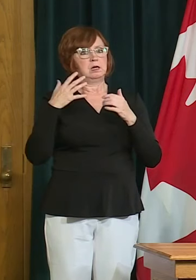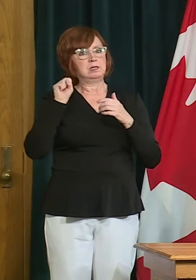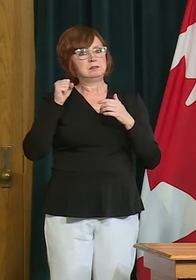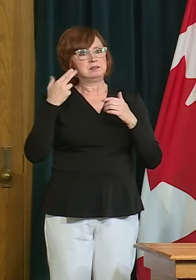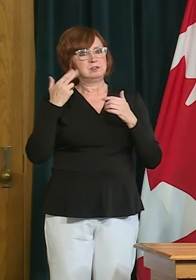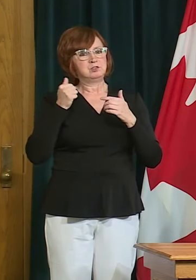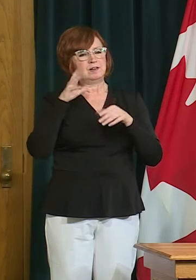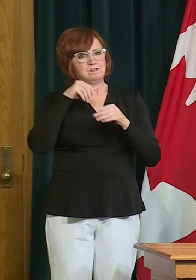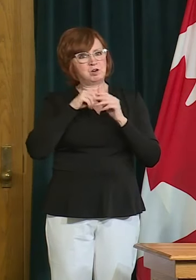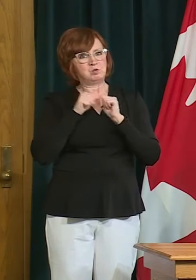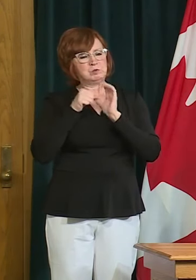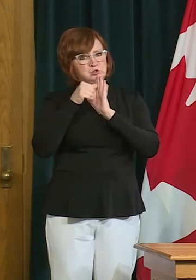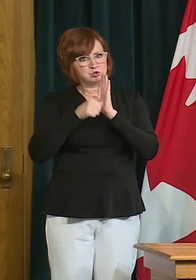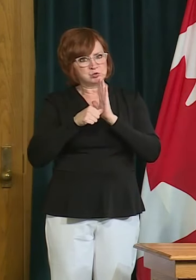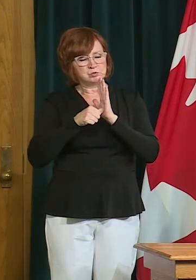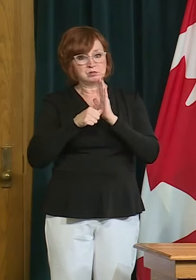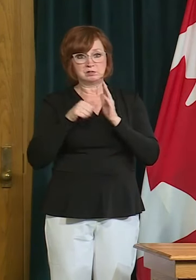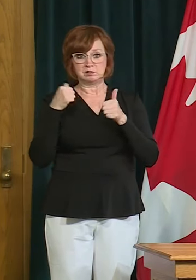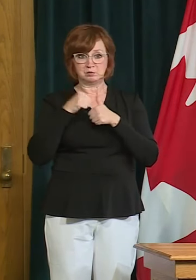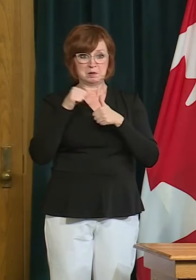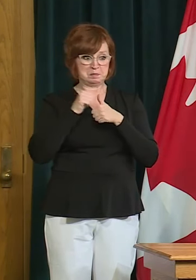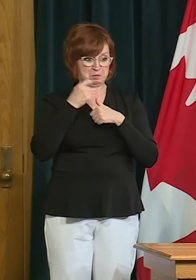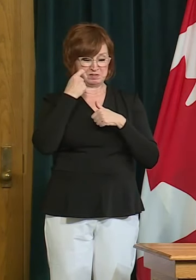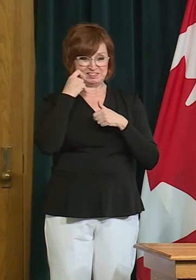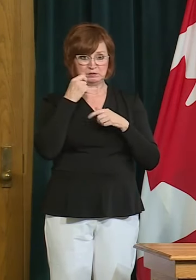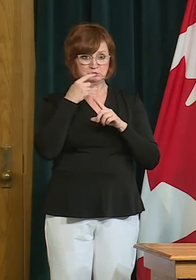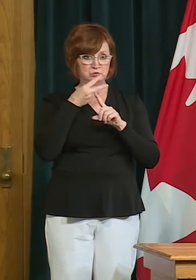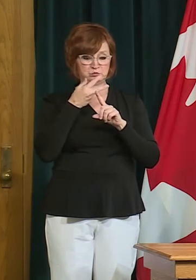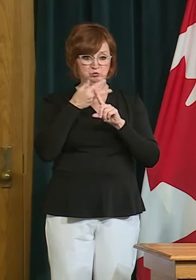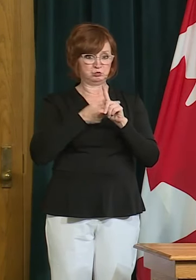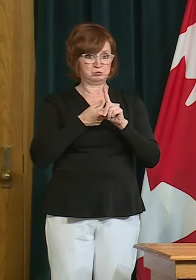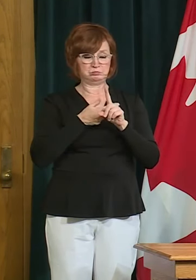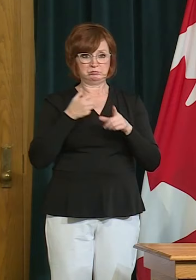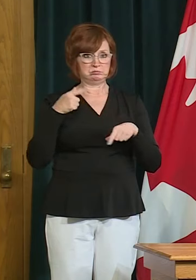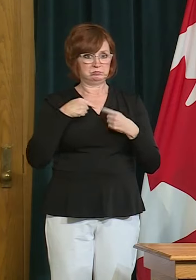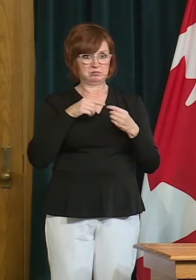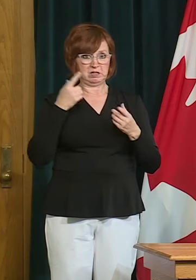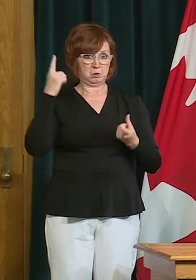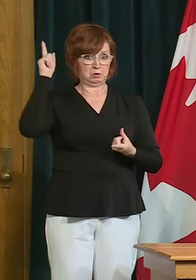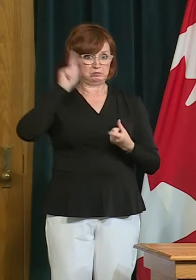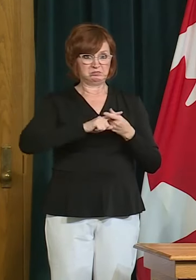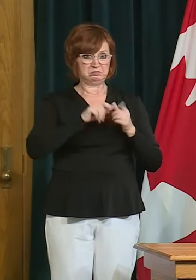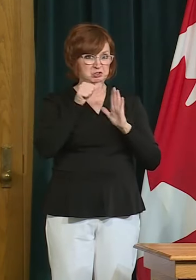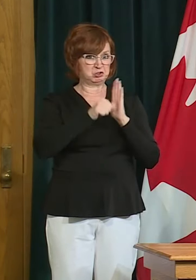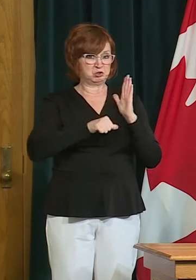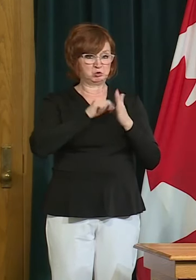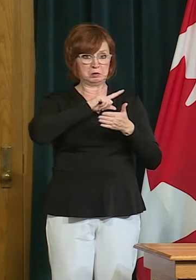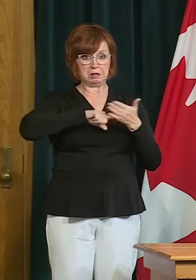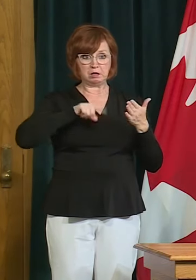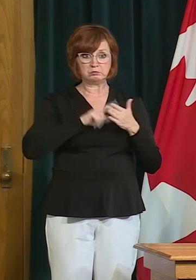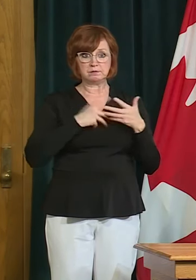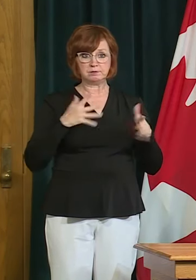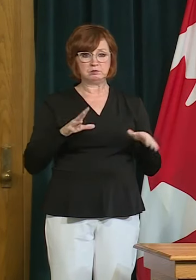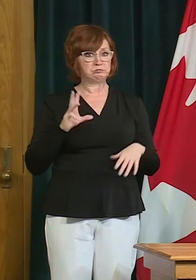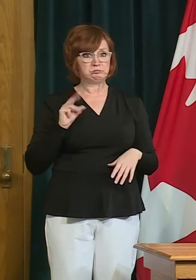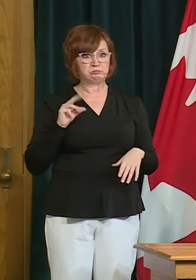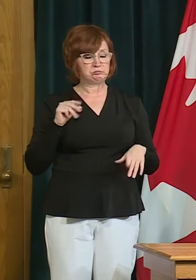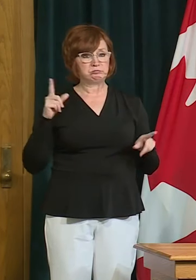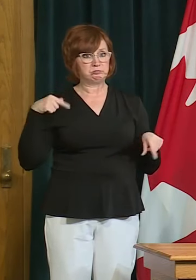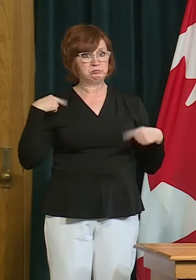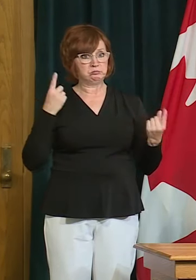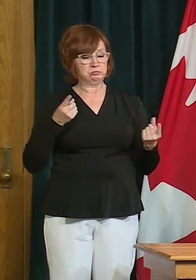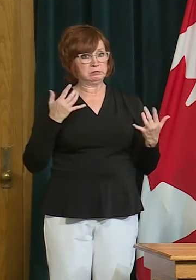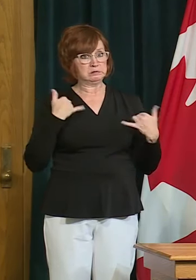important to remember that we did not go to zero uh with the the surgeries that were being performed here in fact we've already uh have uh